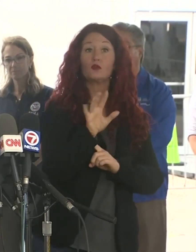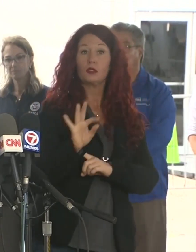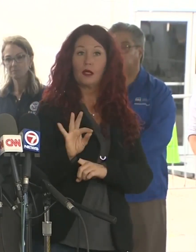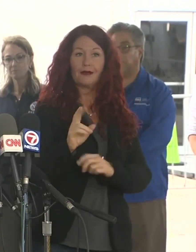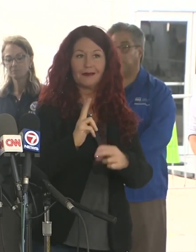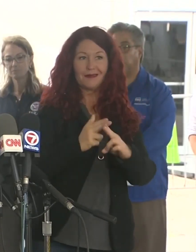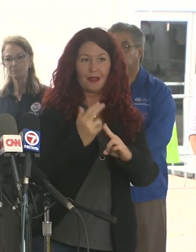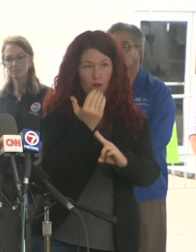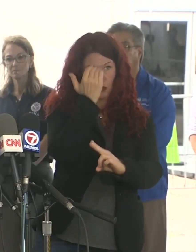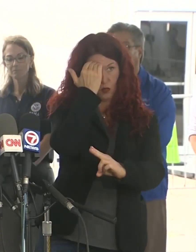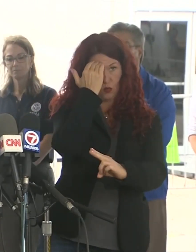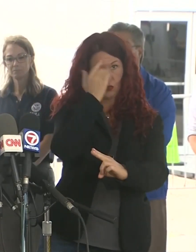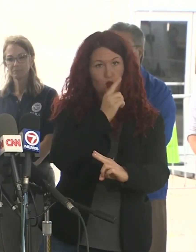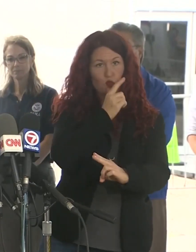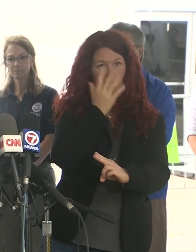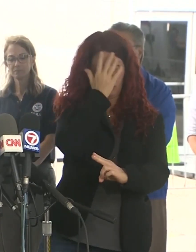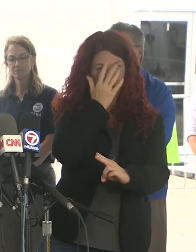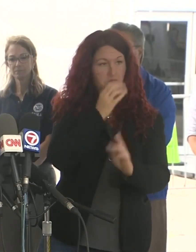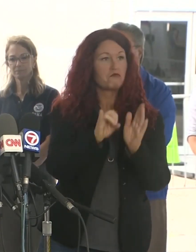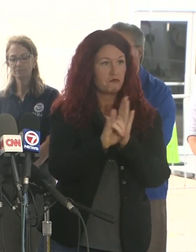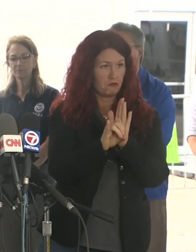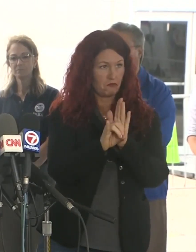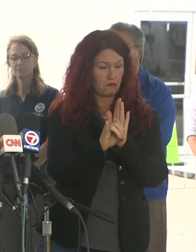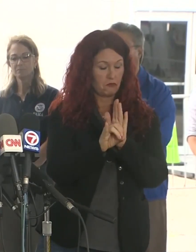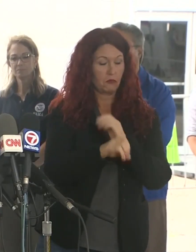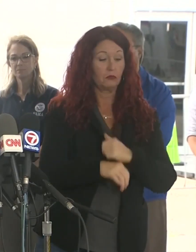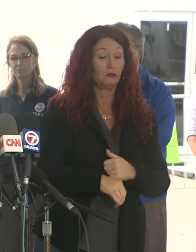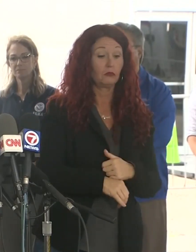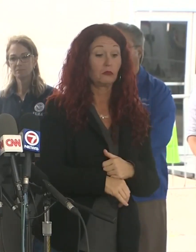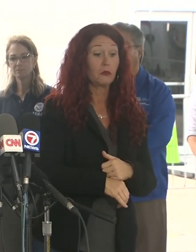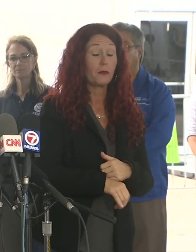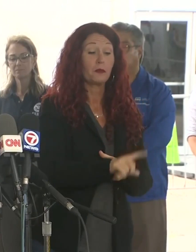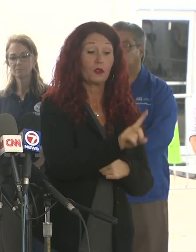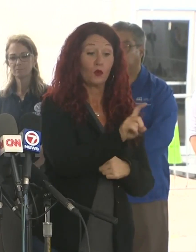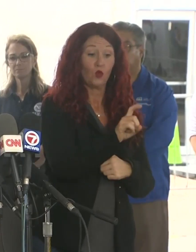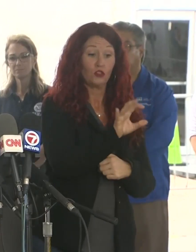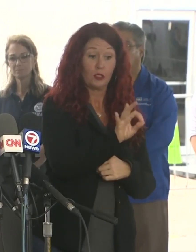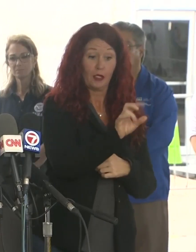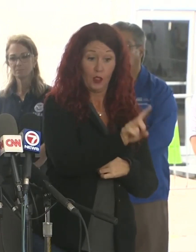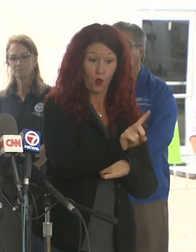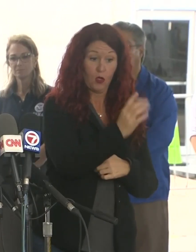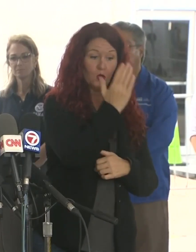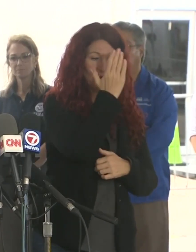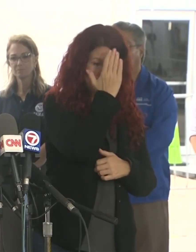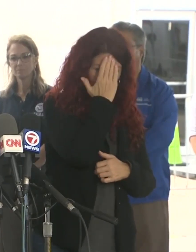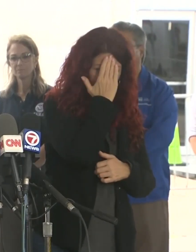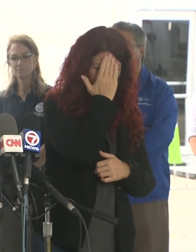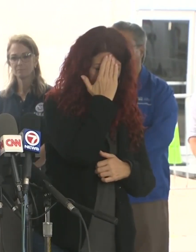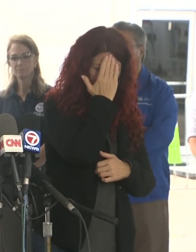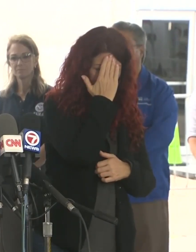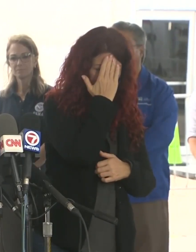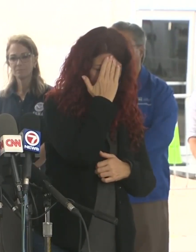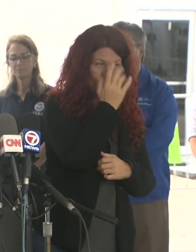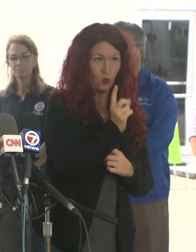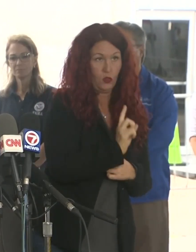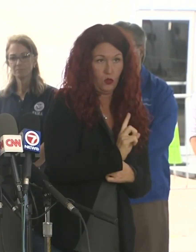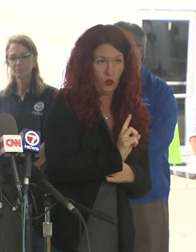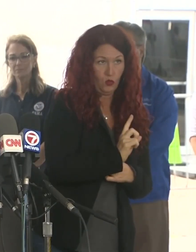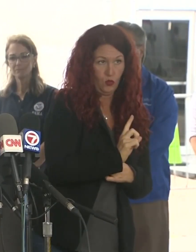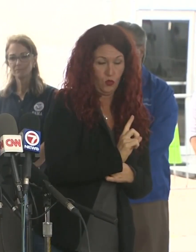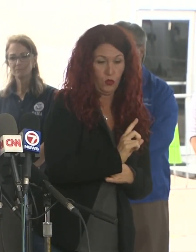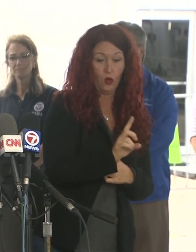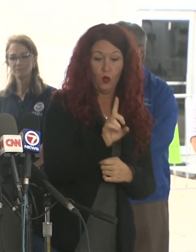191 are not, excuse me, 191 are accounted for, and now 109